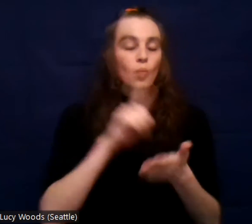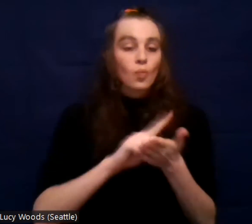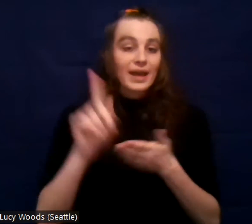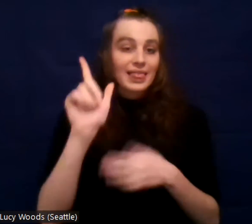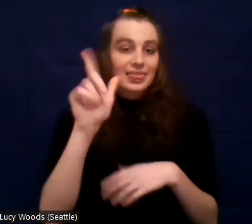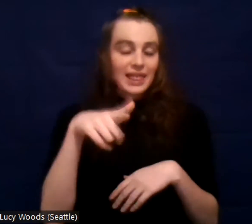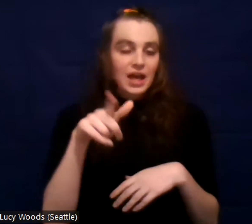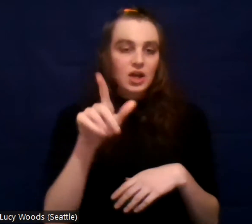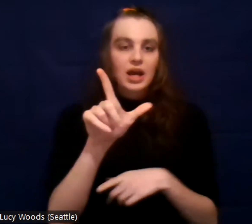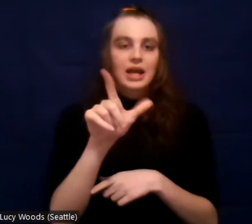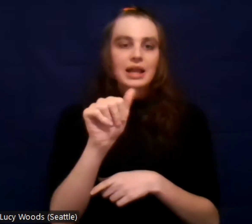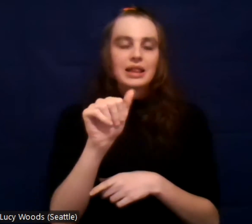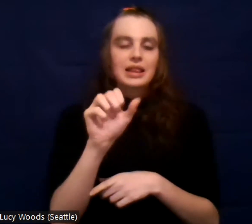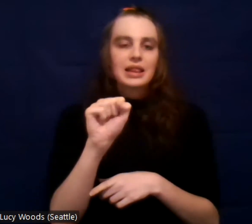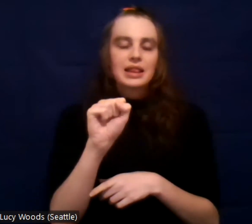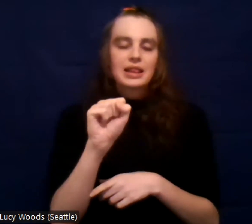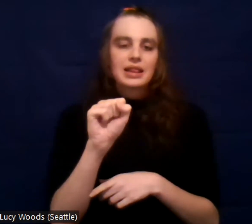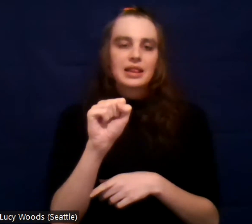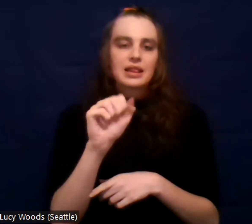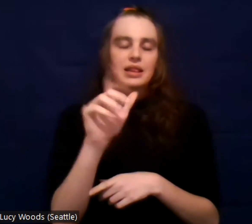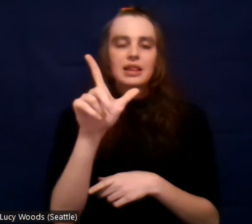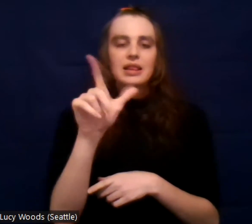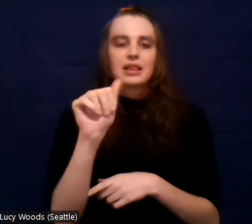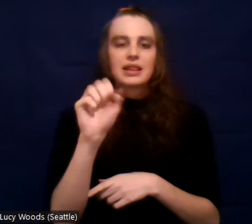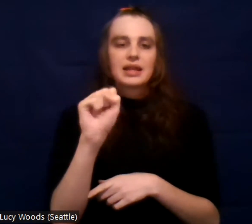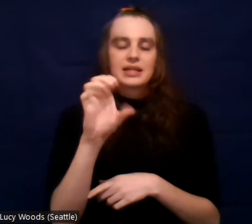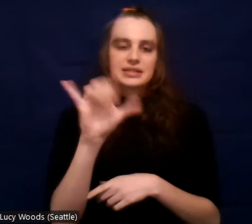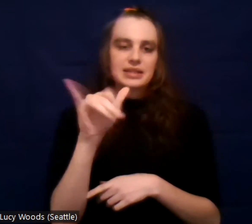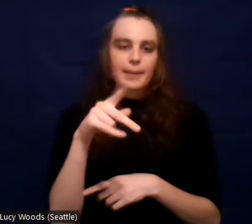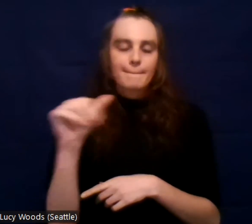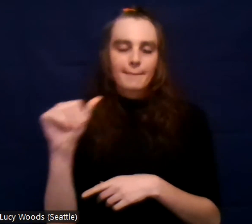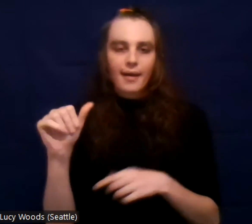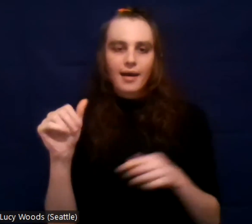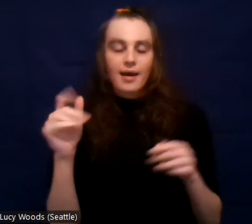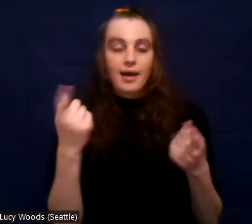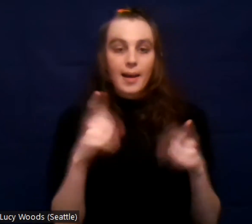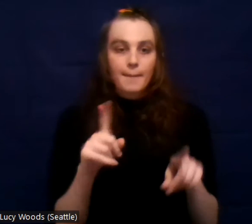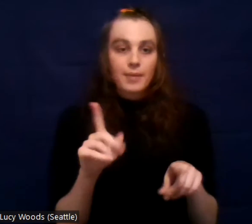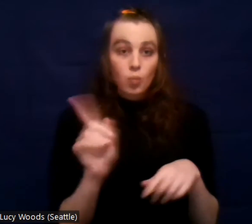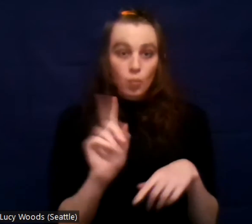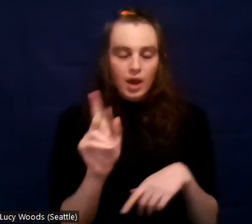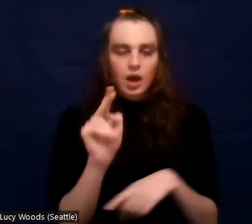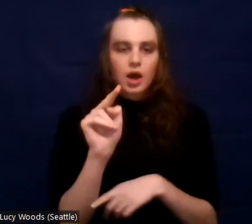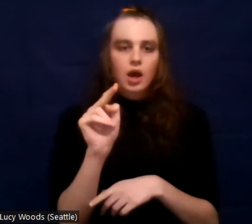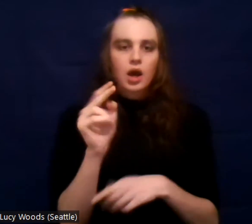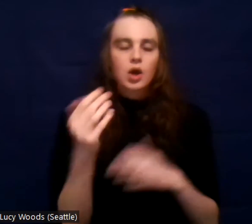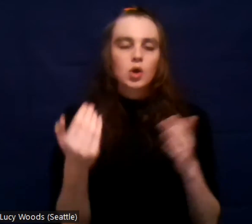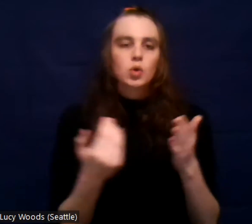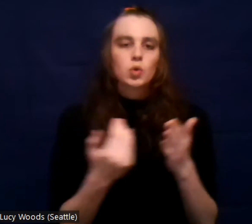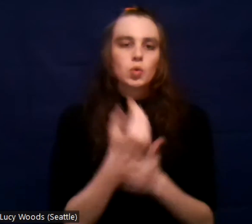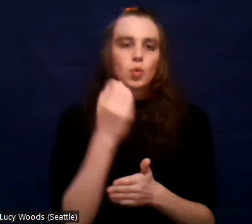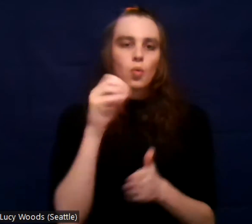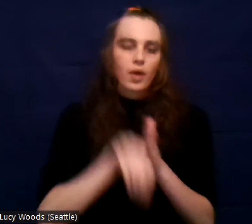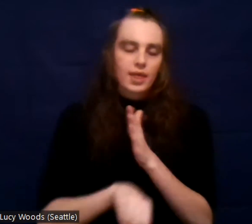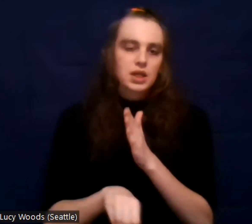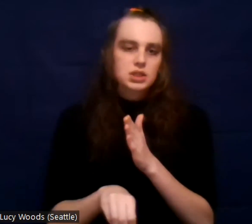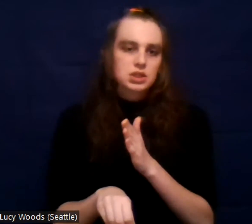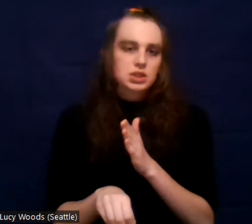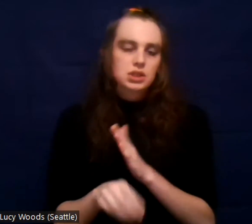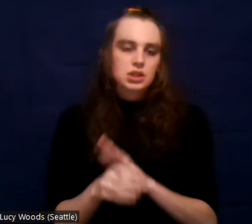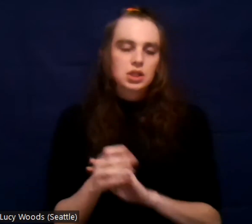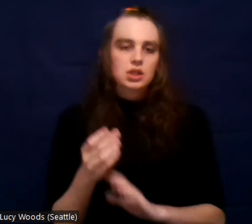and I randomly was like, can anybody give me a ride? And, um, um, Chrissy picked me up and I went